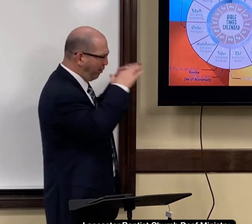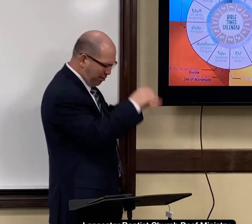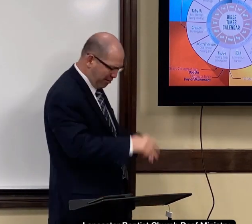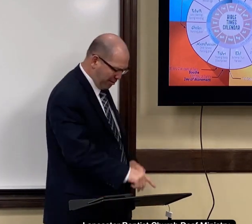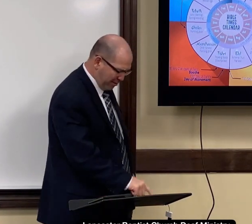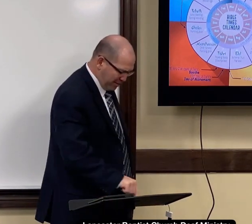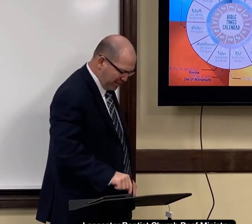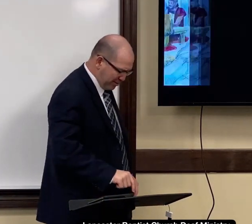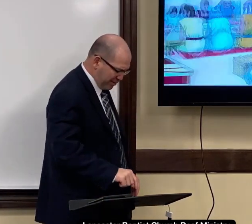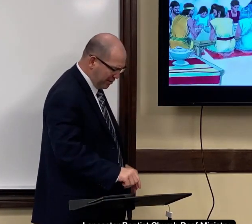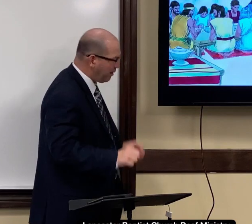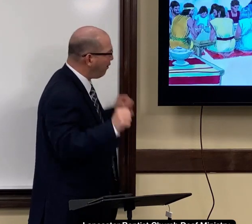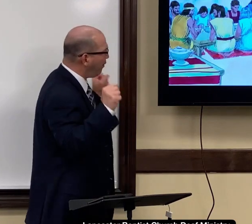So, now, imagine kids gathering.